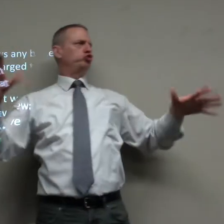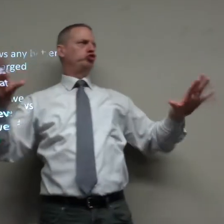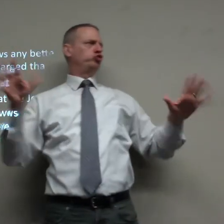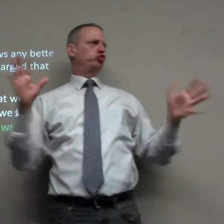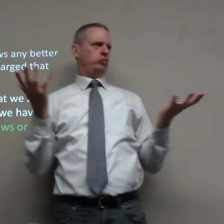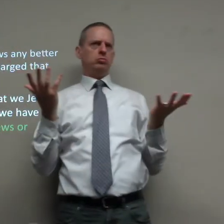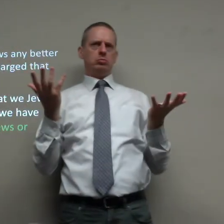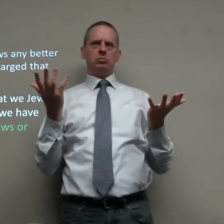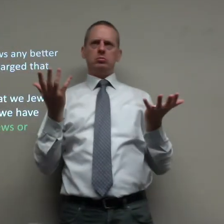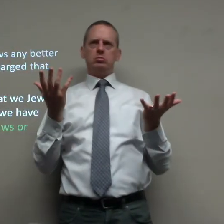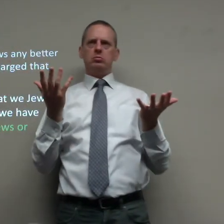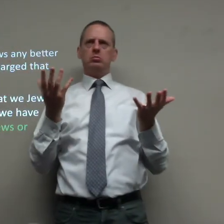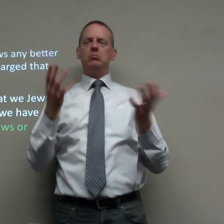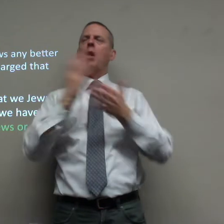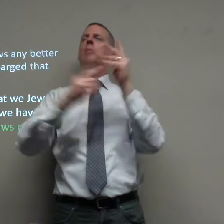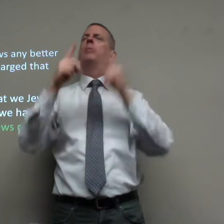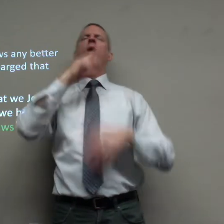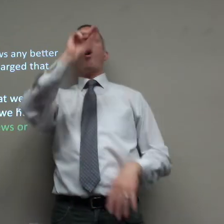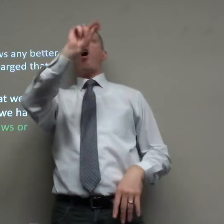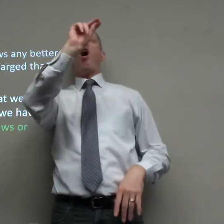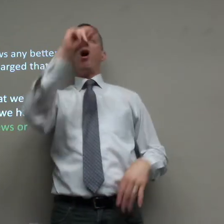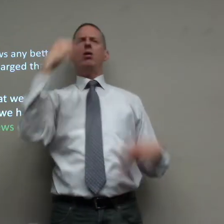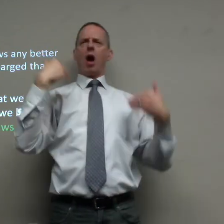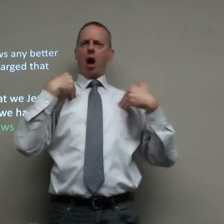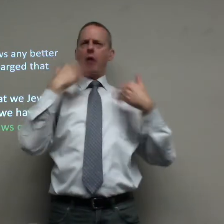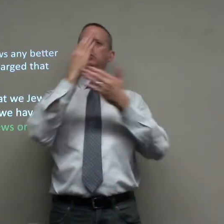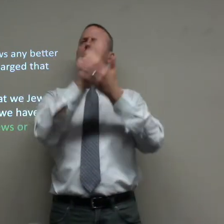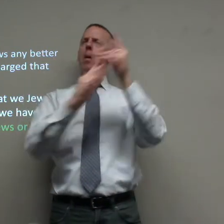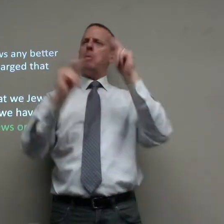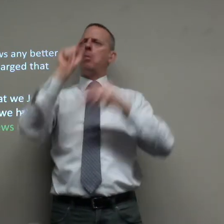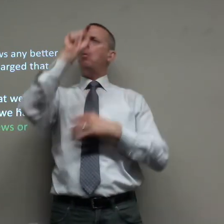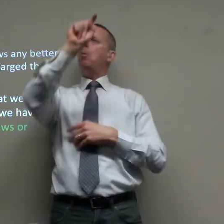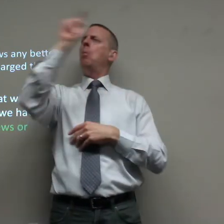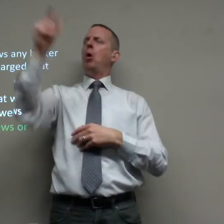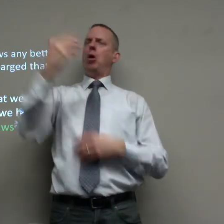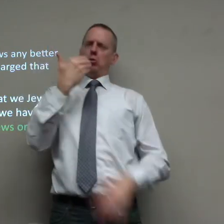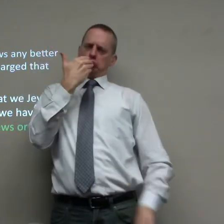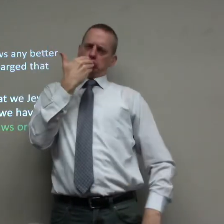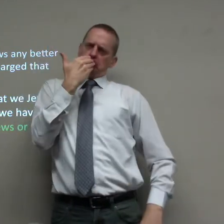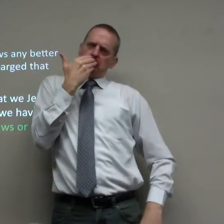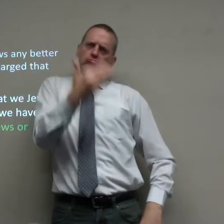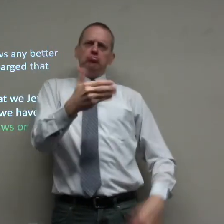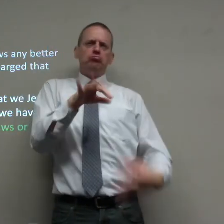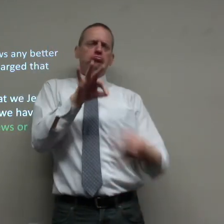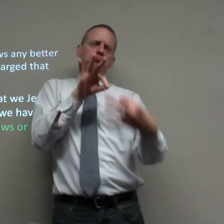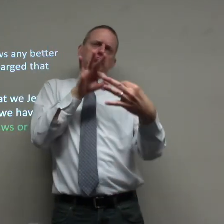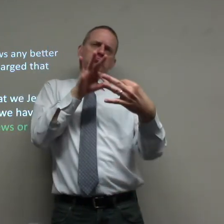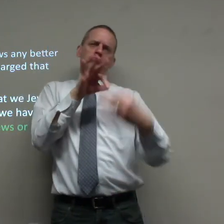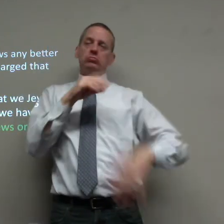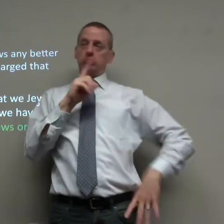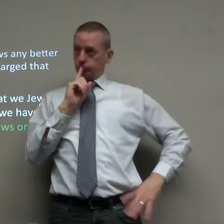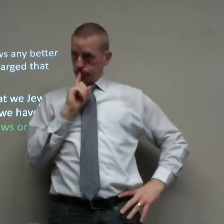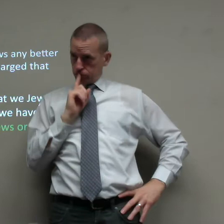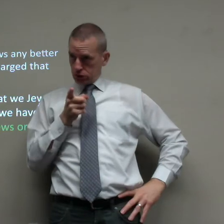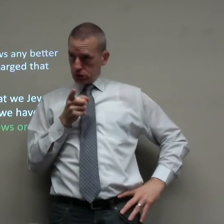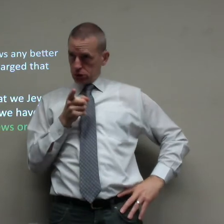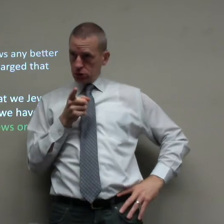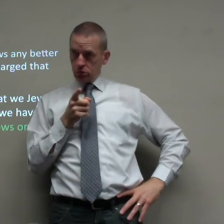The Vardy sinned. They know. Some people are perfect and good. Is that